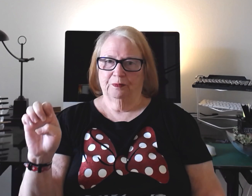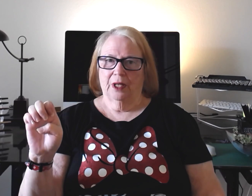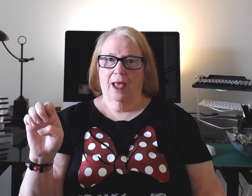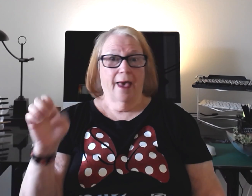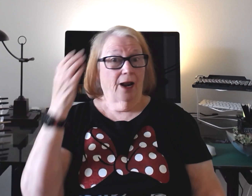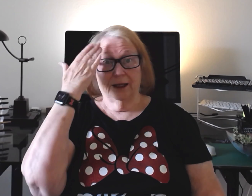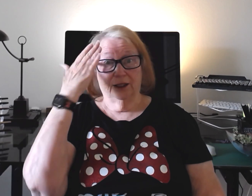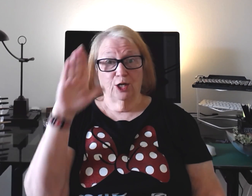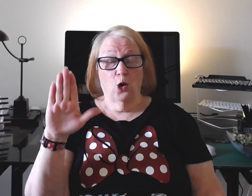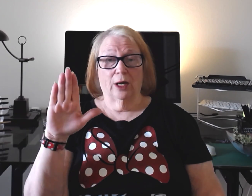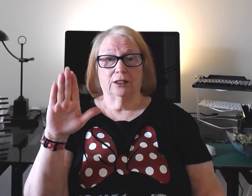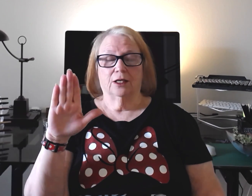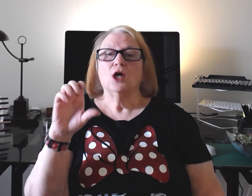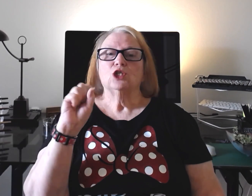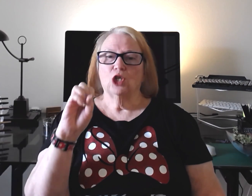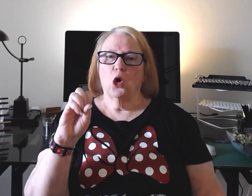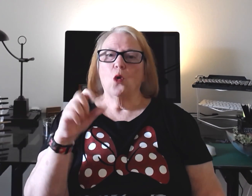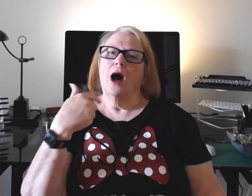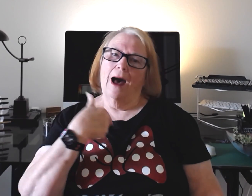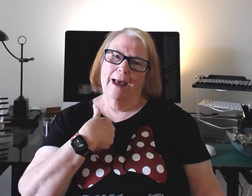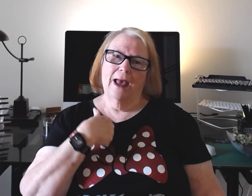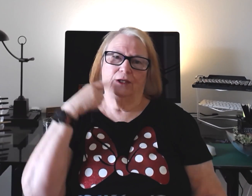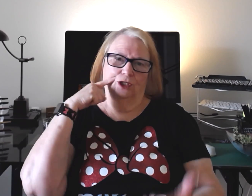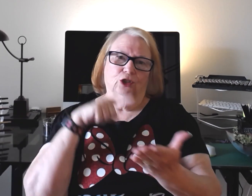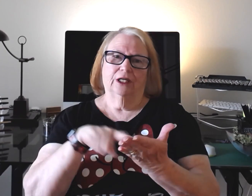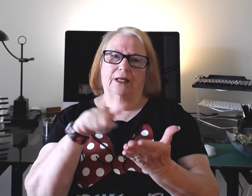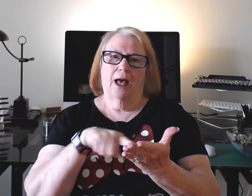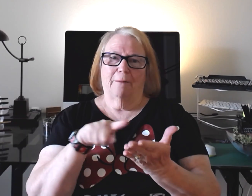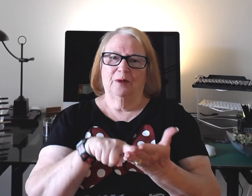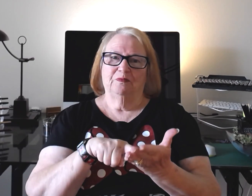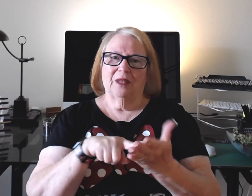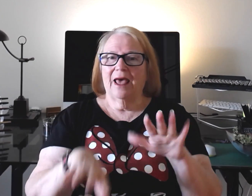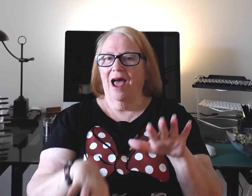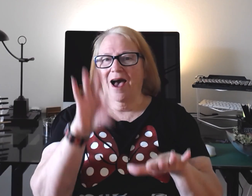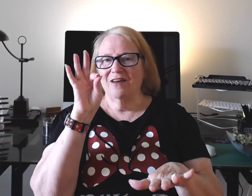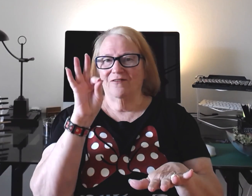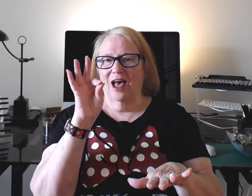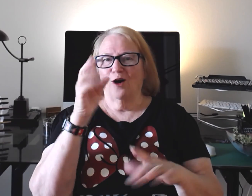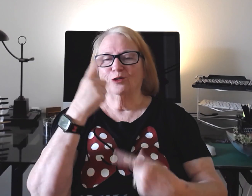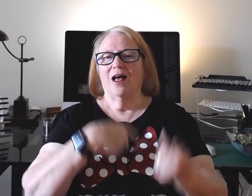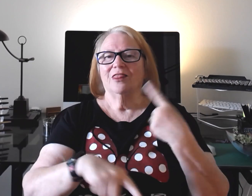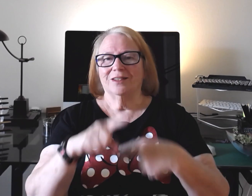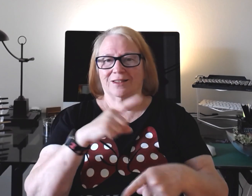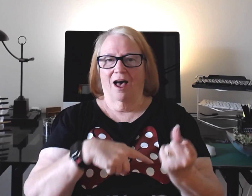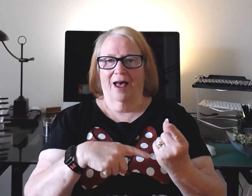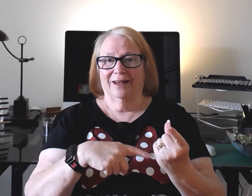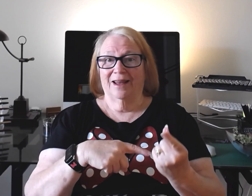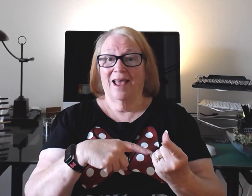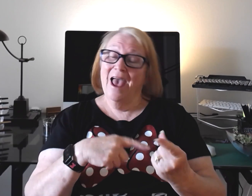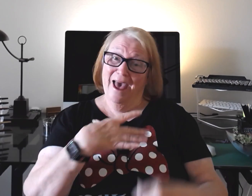and I didn't know it so I had to look it up and I found the sign and